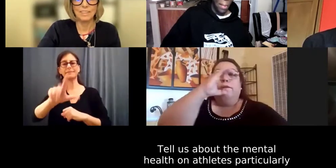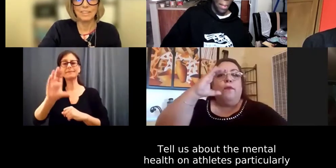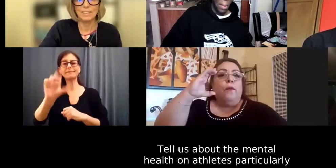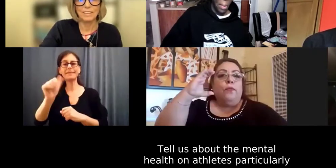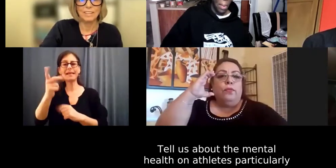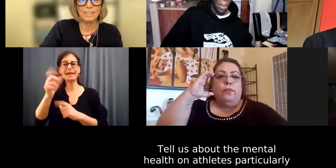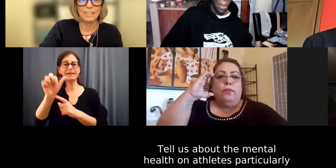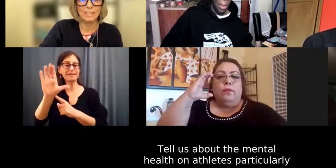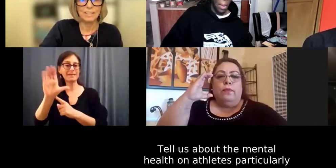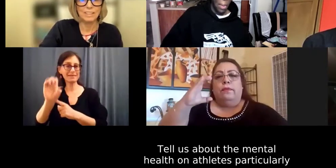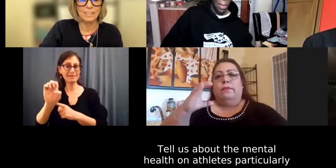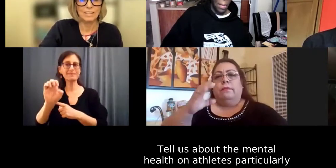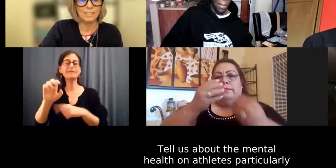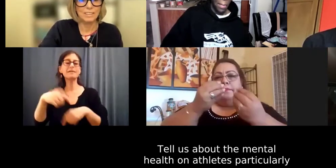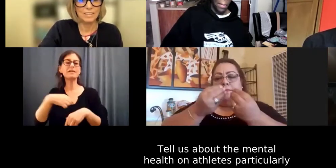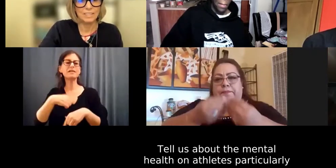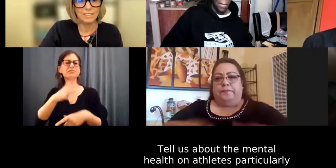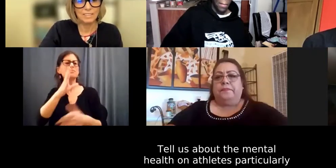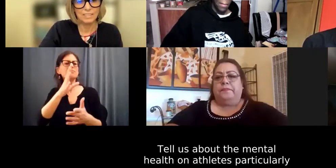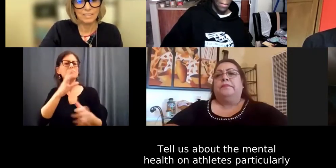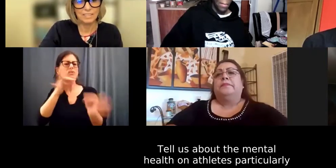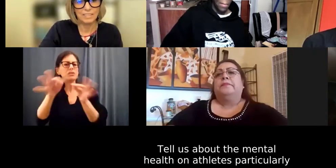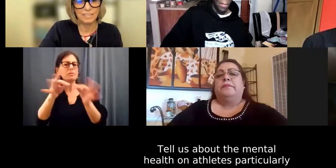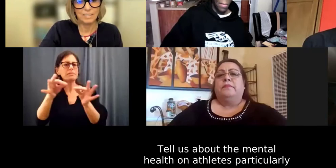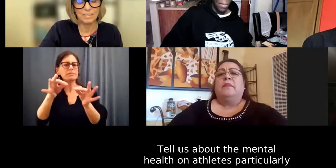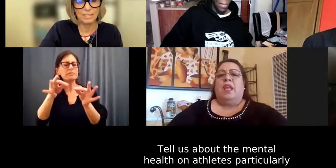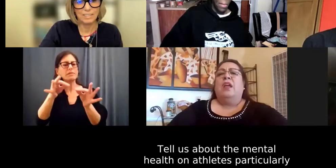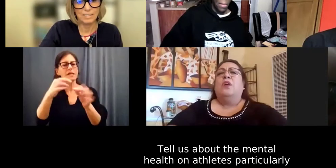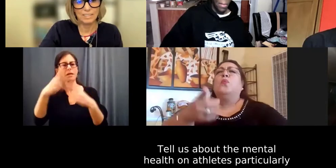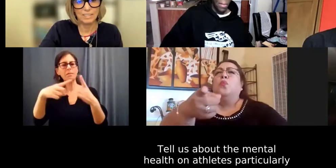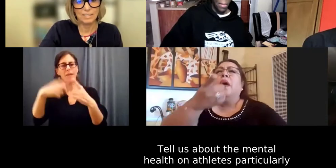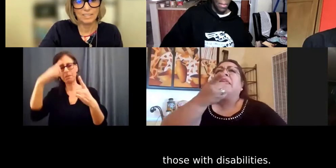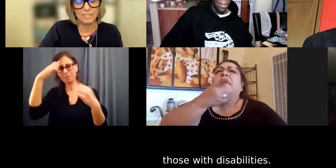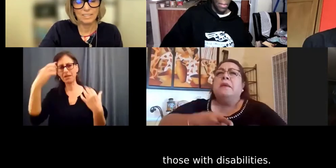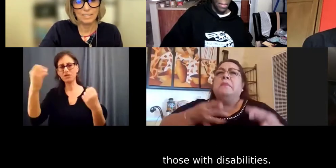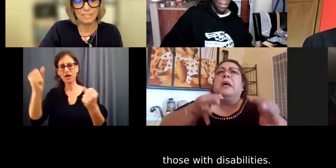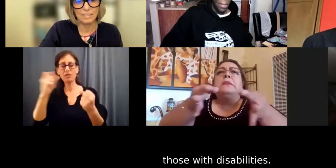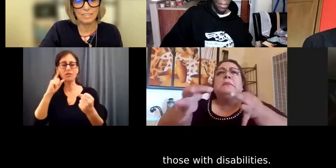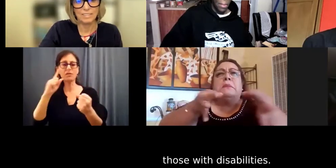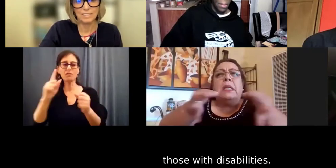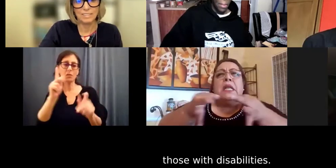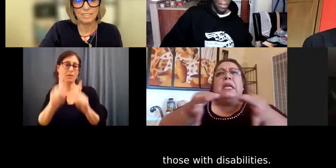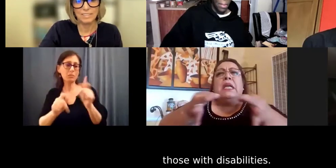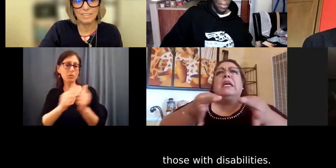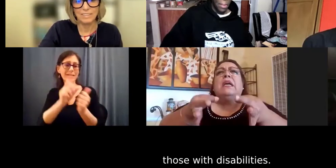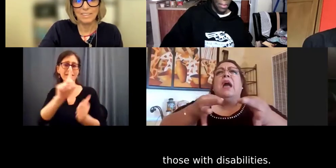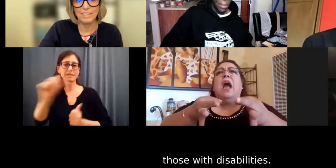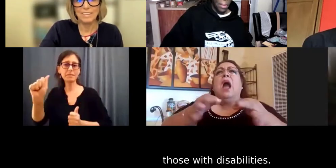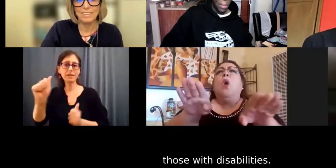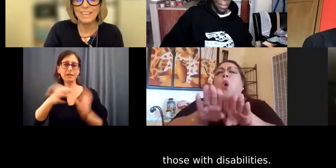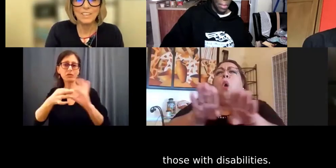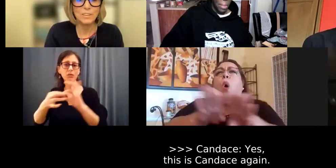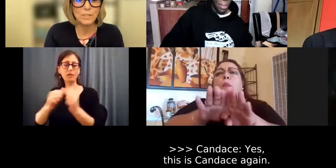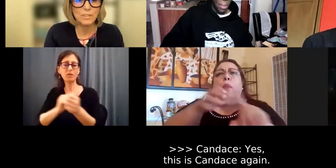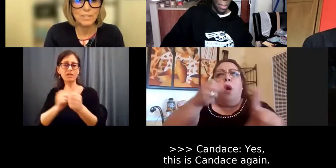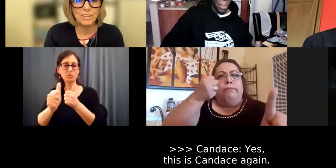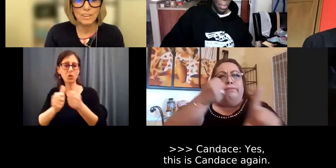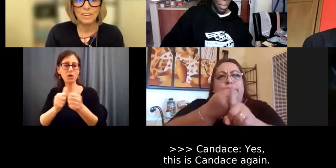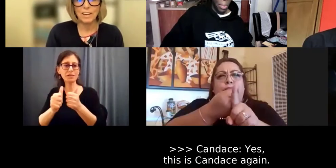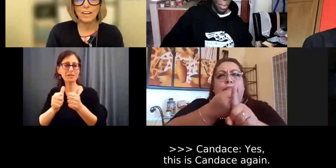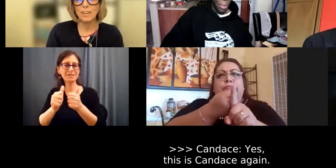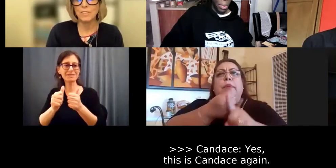talk to us a little bit about the impact of mental health on professional athletes, particularly those with disabilities. Thank you.